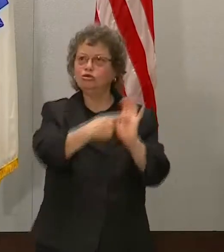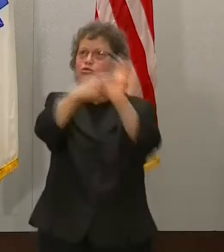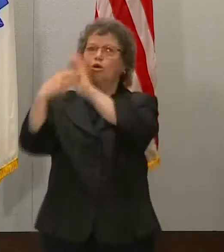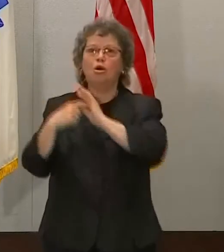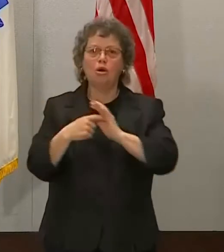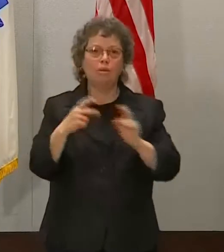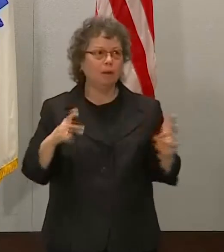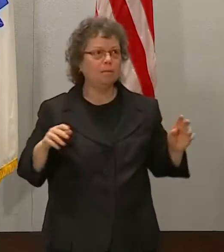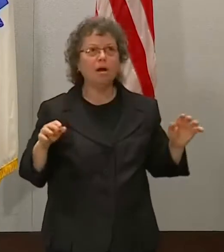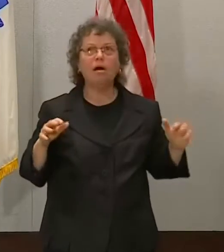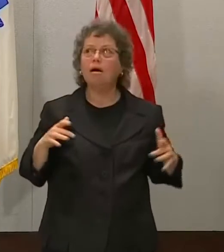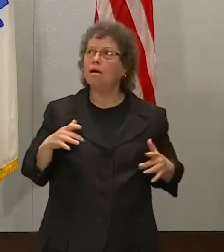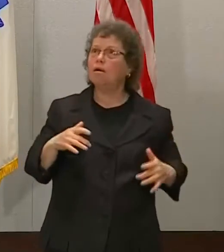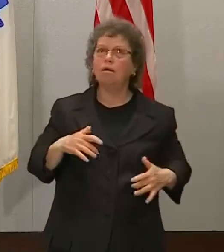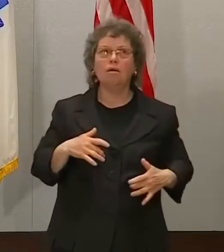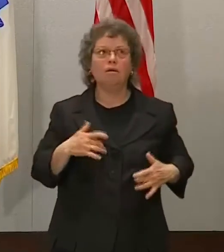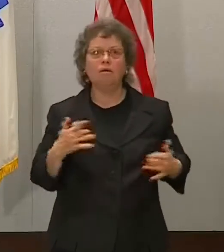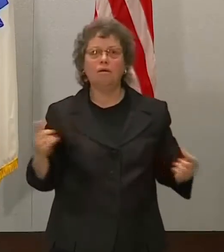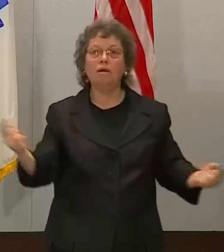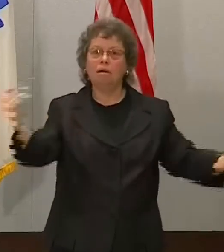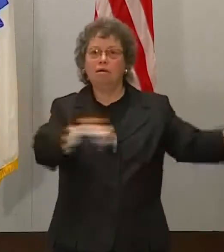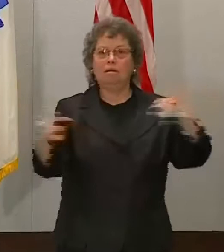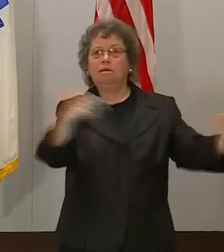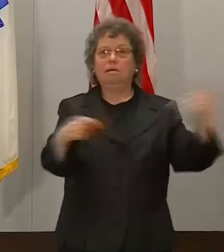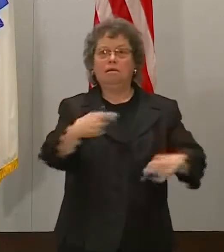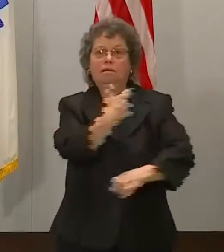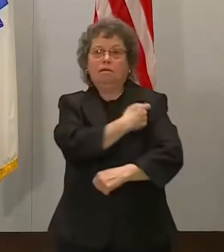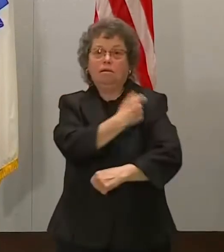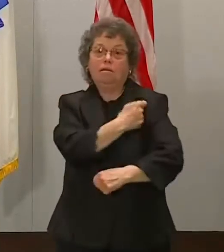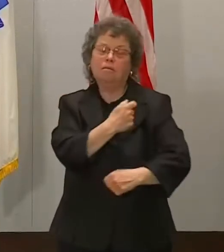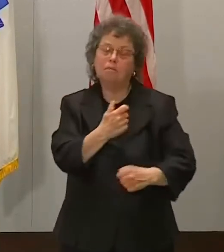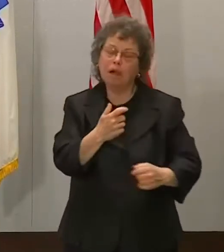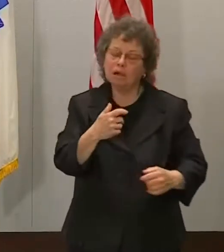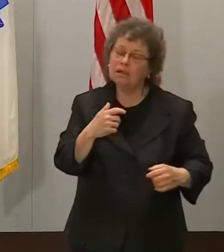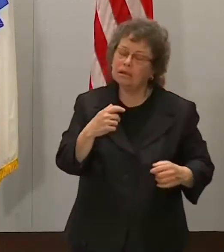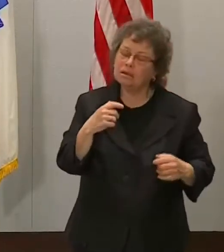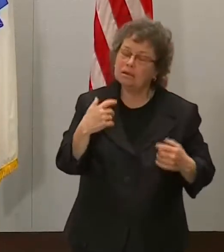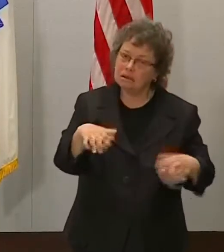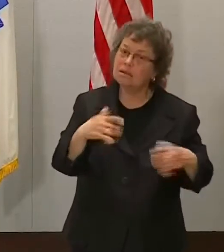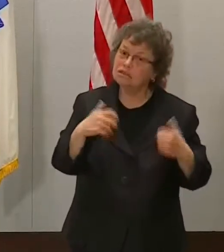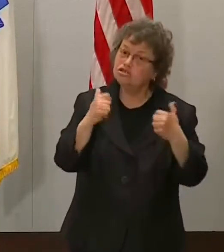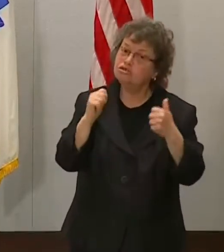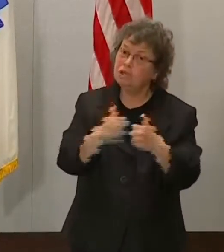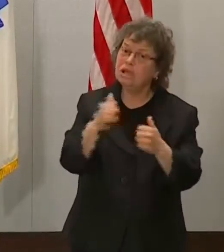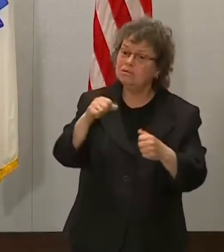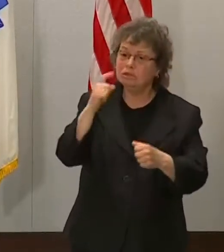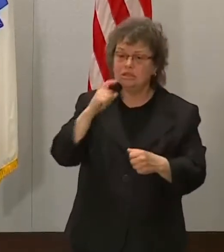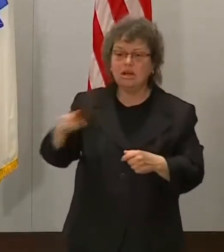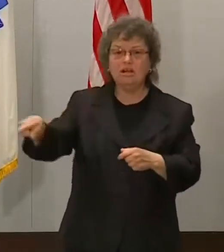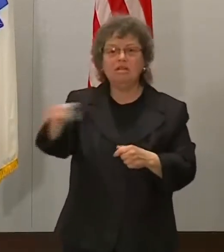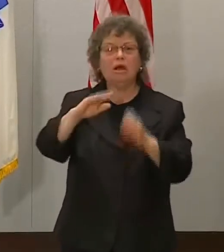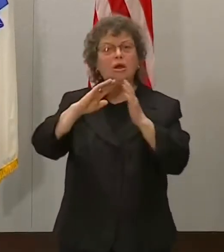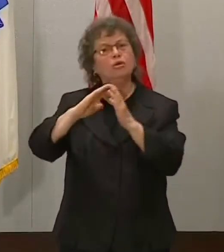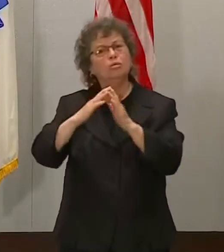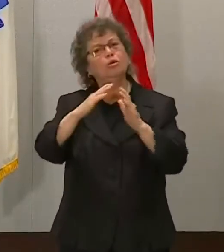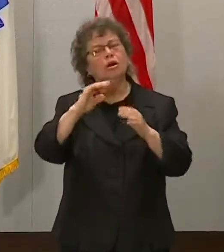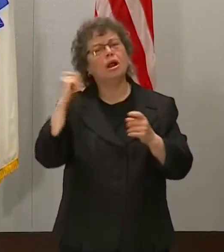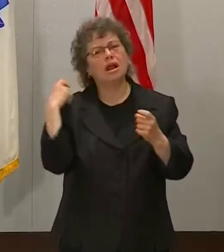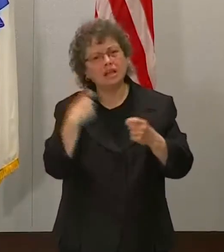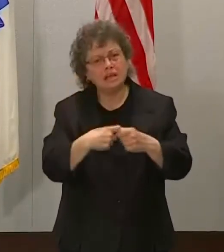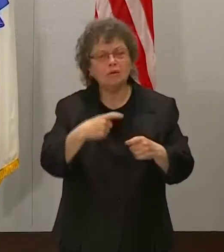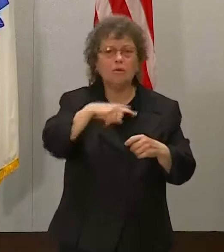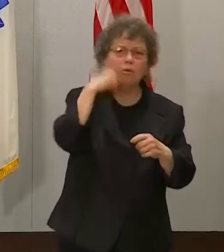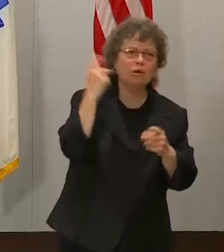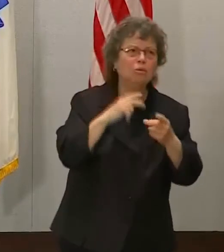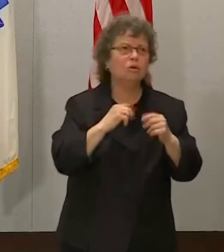the needle. But it is a challenge because it's one of the communities that has the most hesitance, and we're trying to kind of